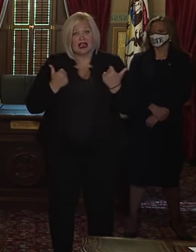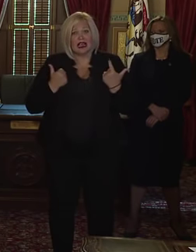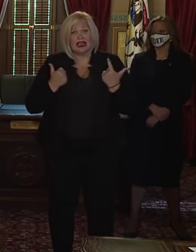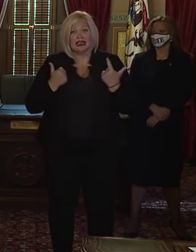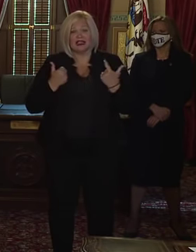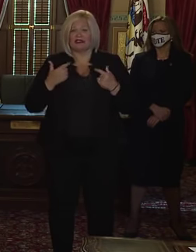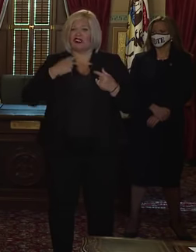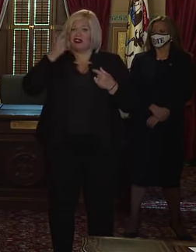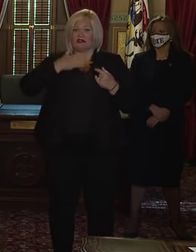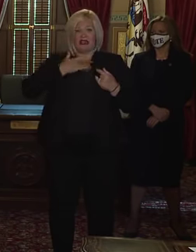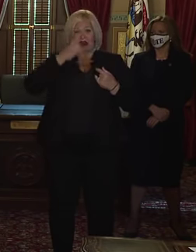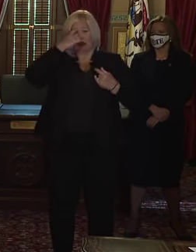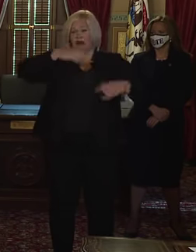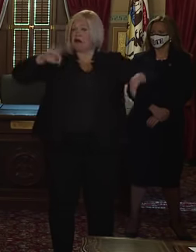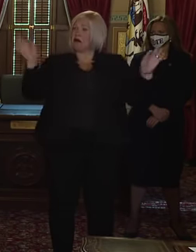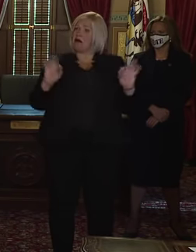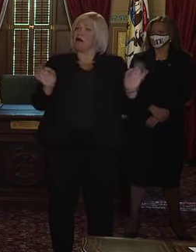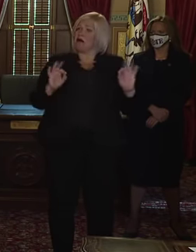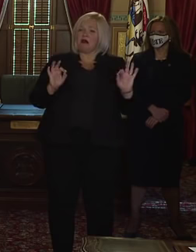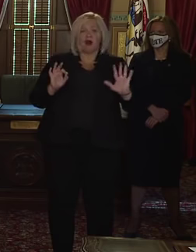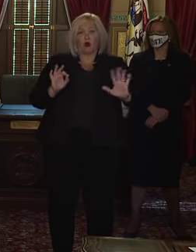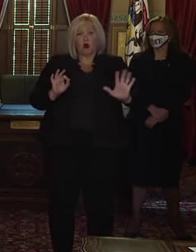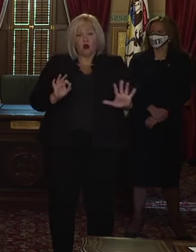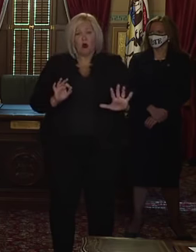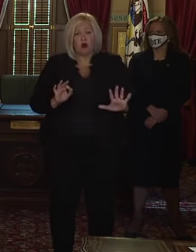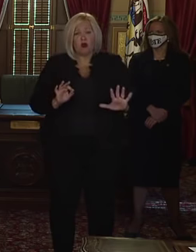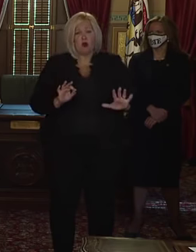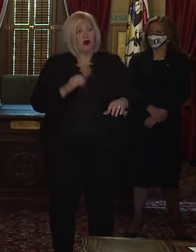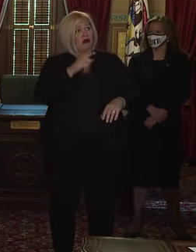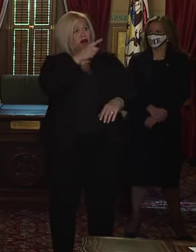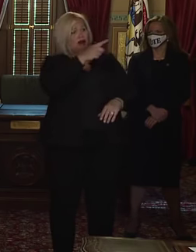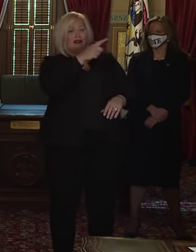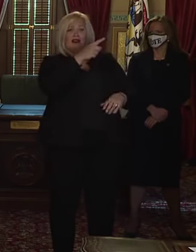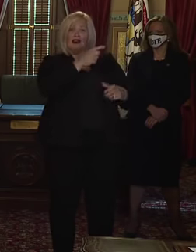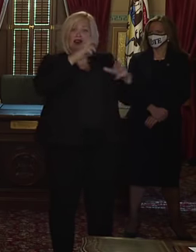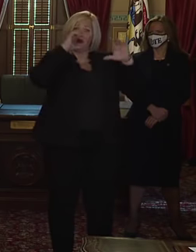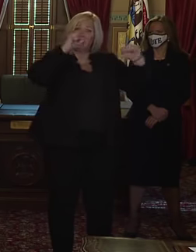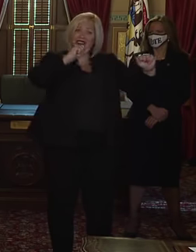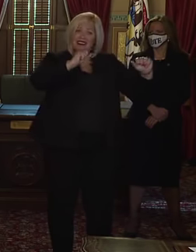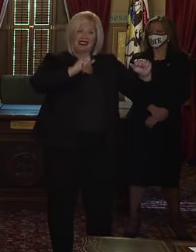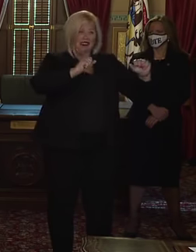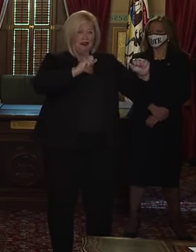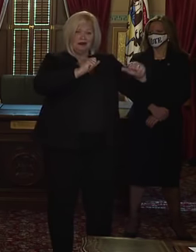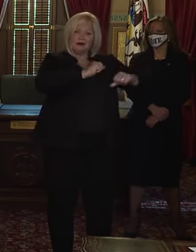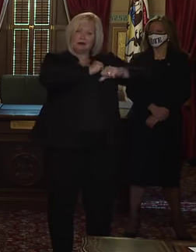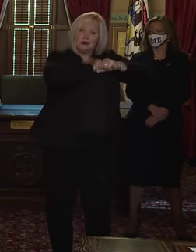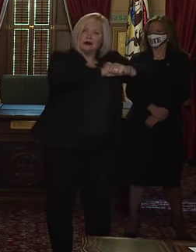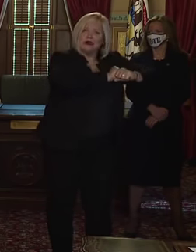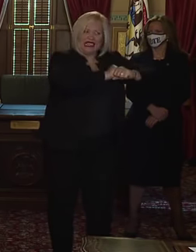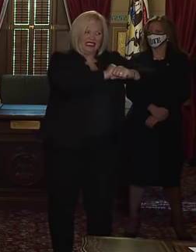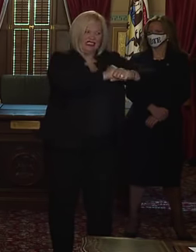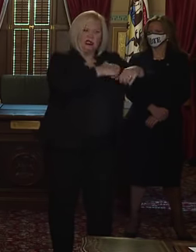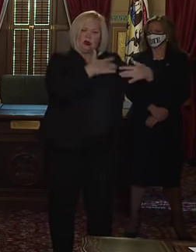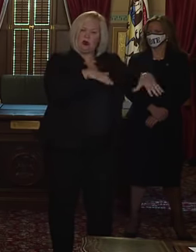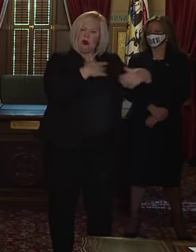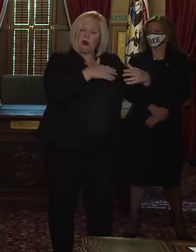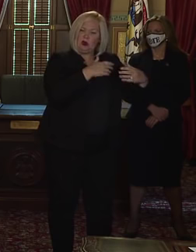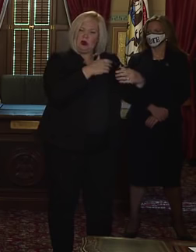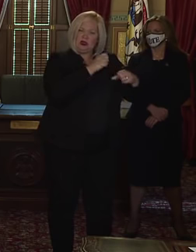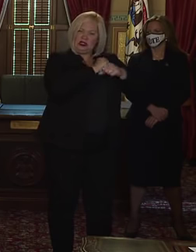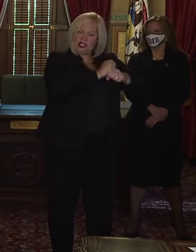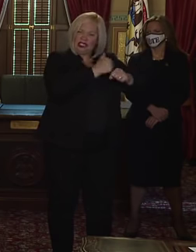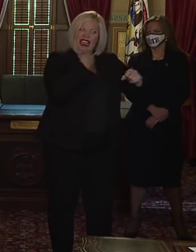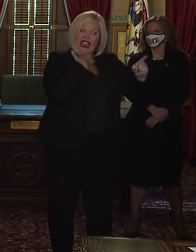If the most protected person in the country can get COVID-19, every one of us can get COVID-19. And